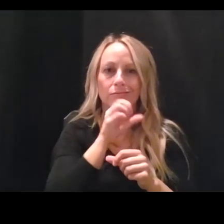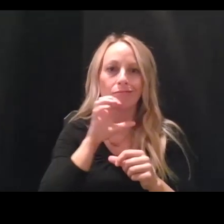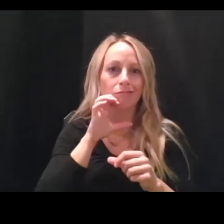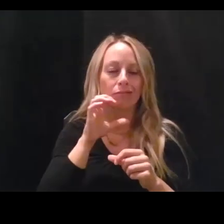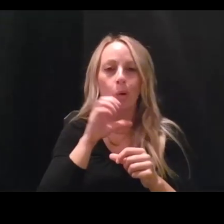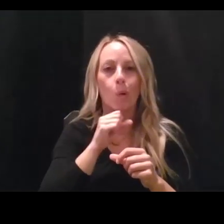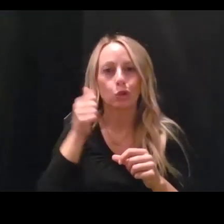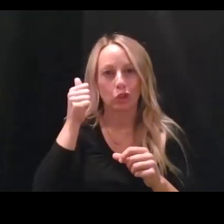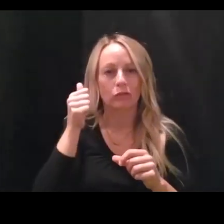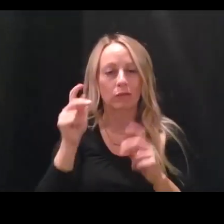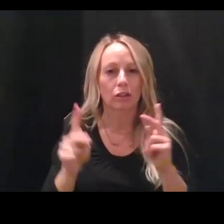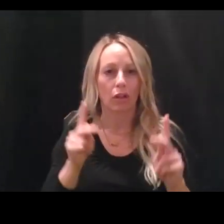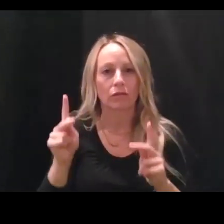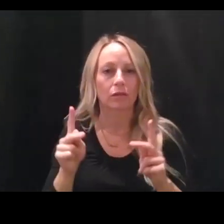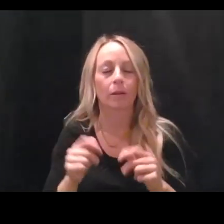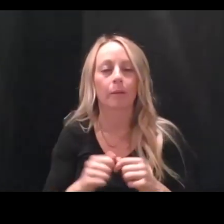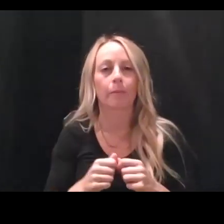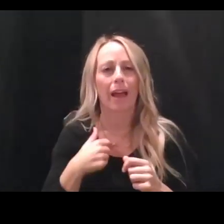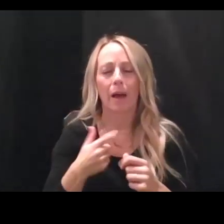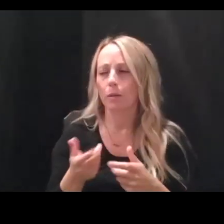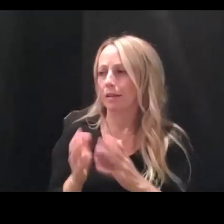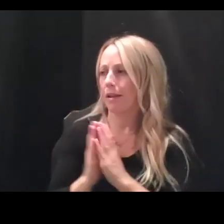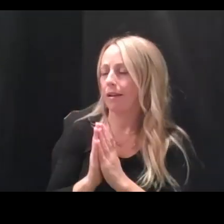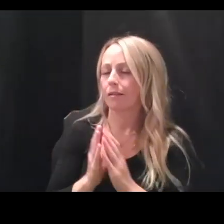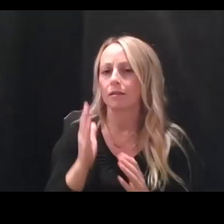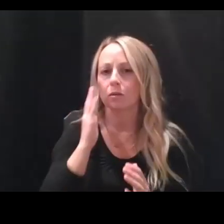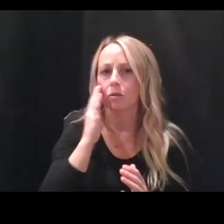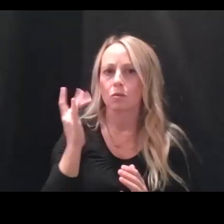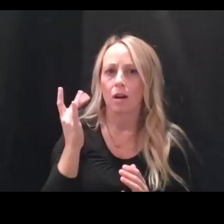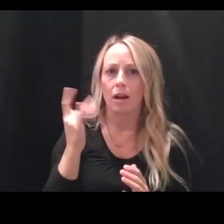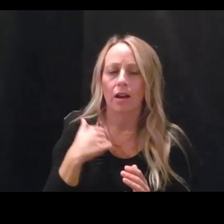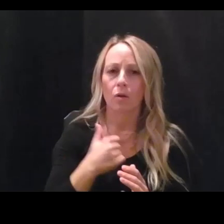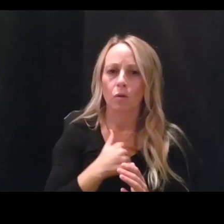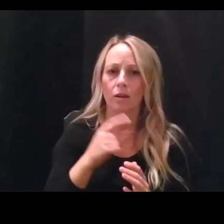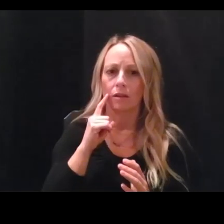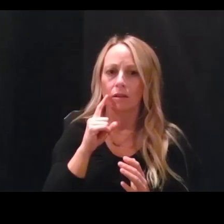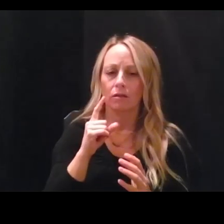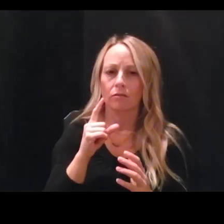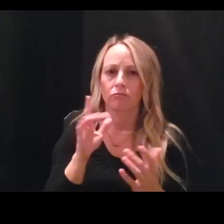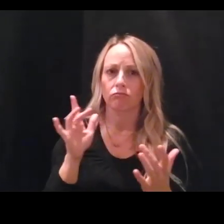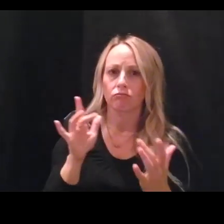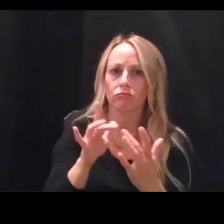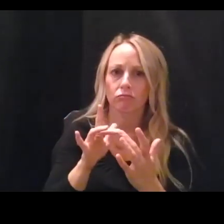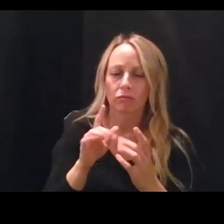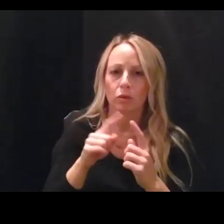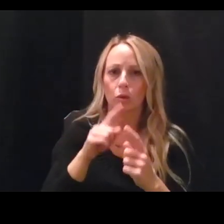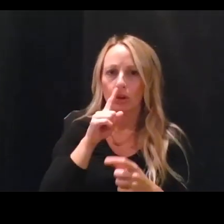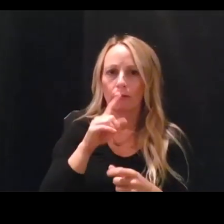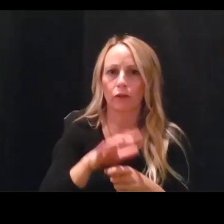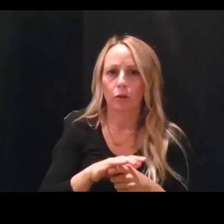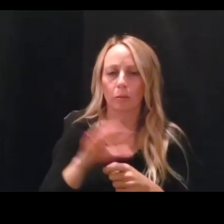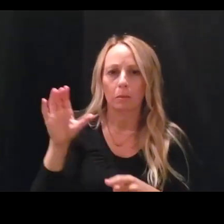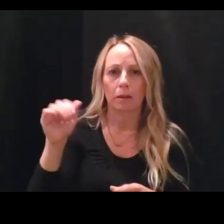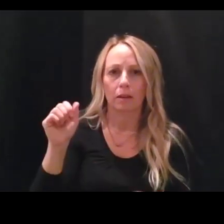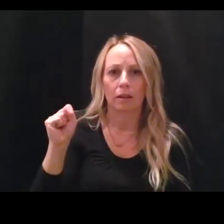I was asked why we put a contact to a confirmed case in